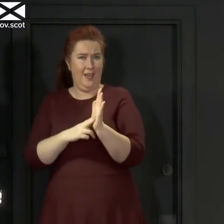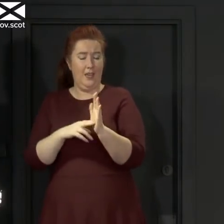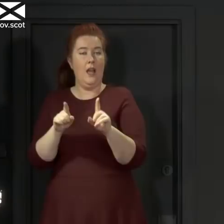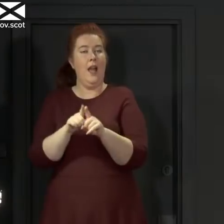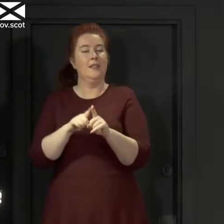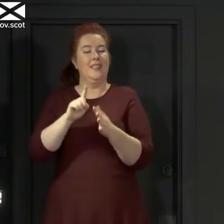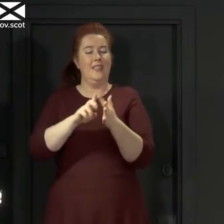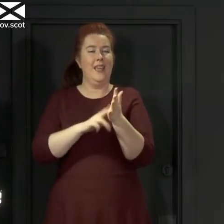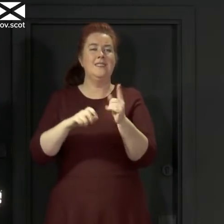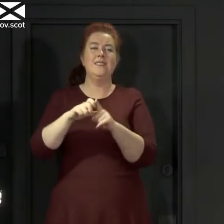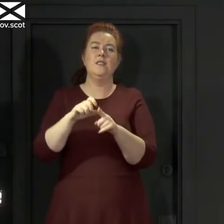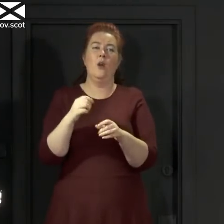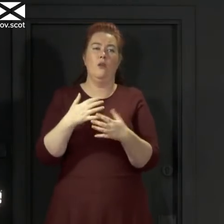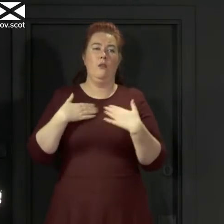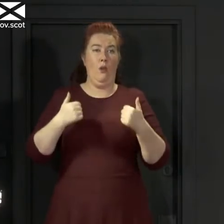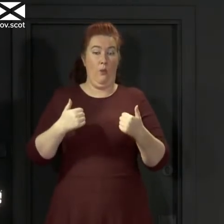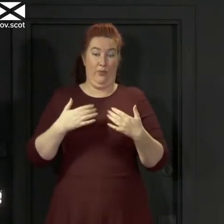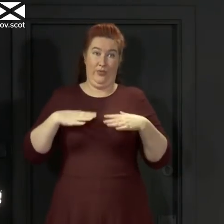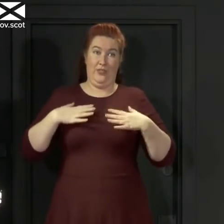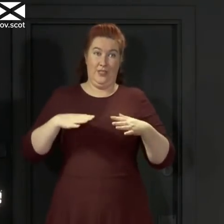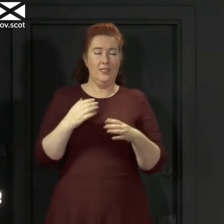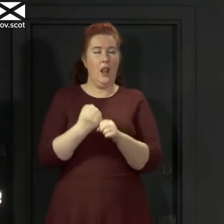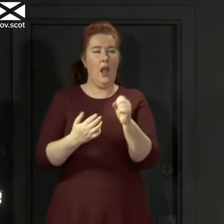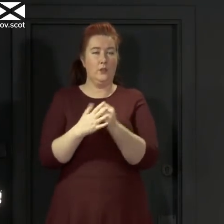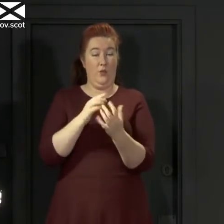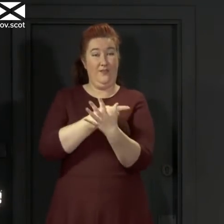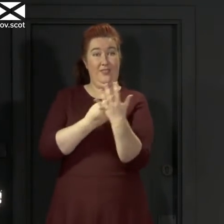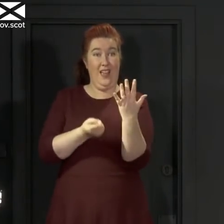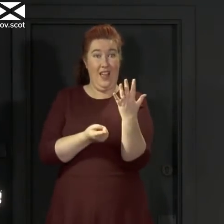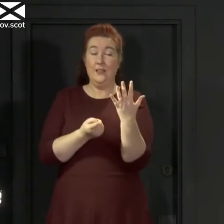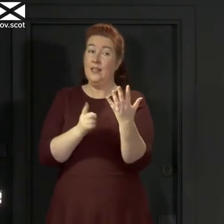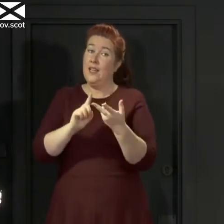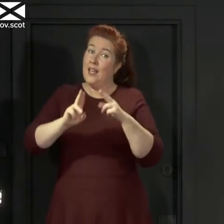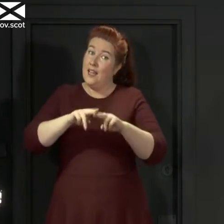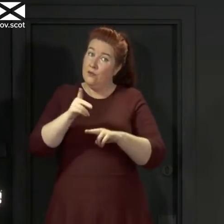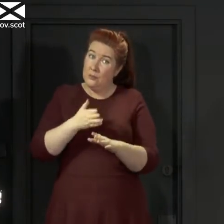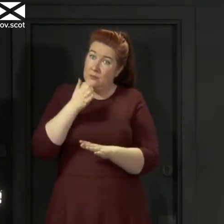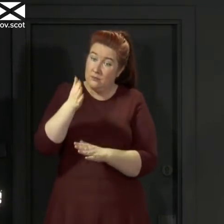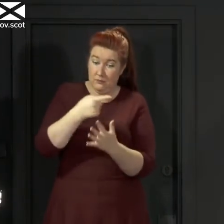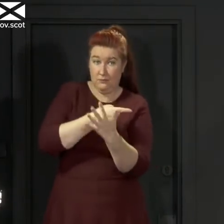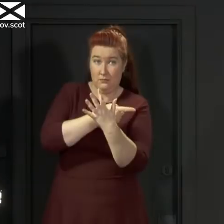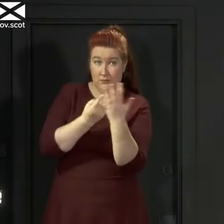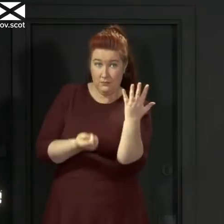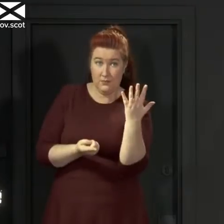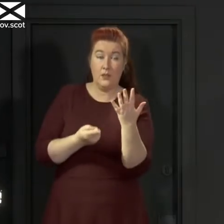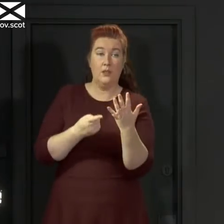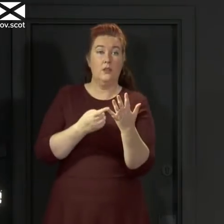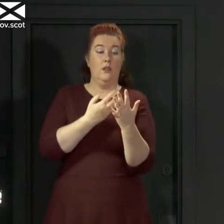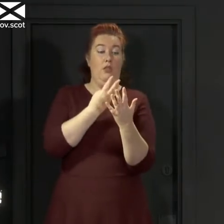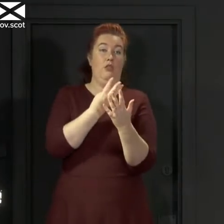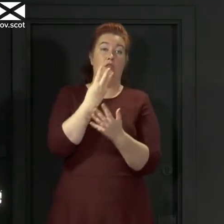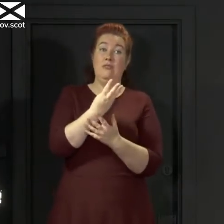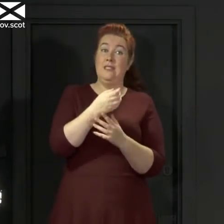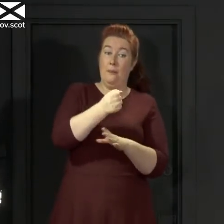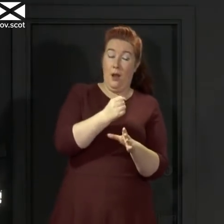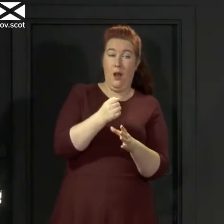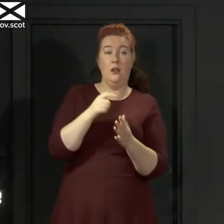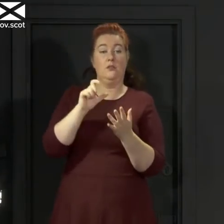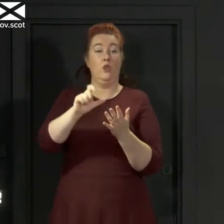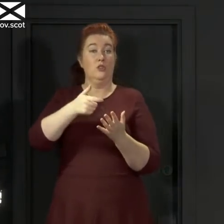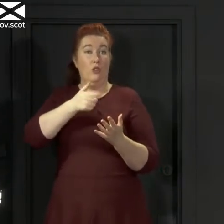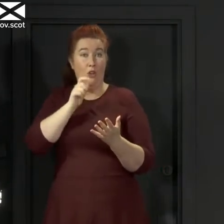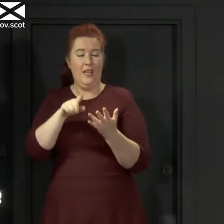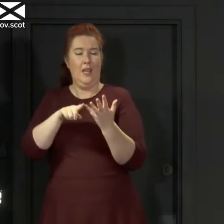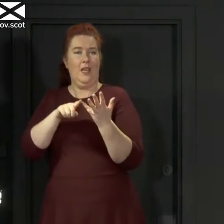also ask people who might have attended these locations over the last week or so to be extra vigilant, to follow all guidance, and to isolate and